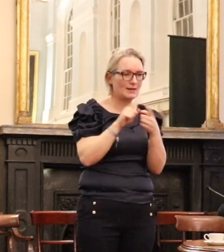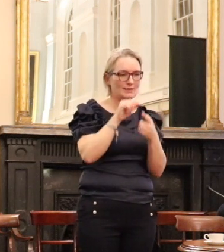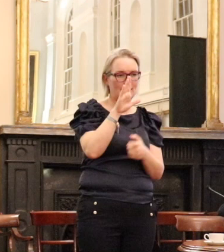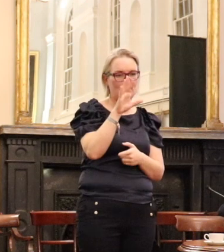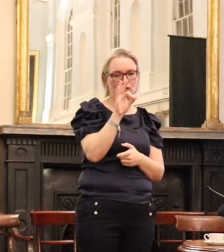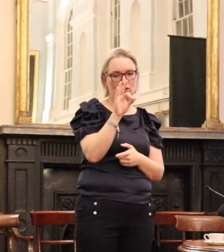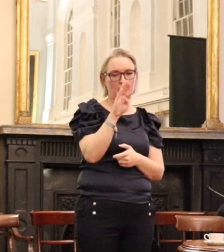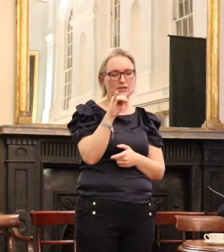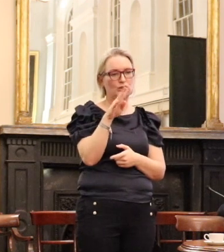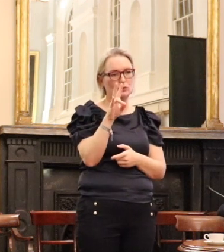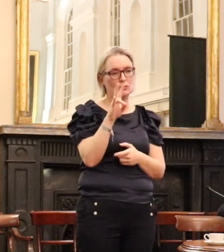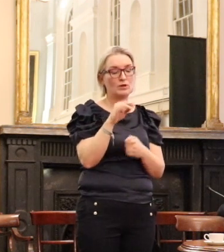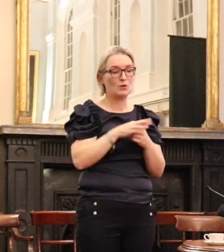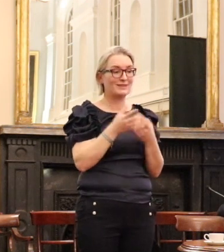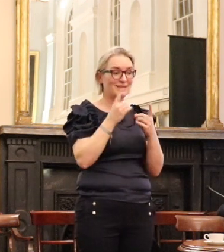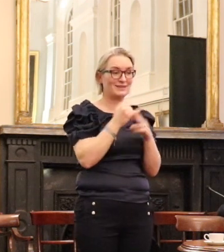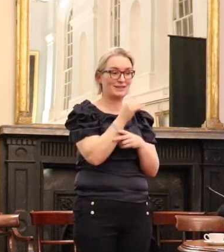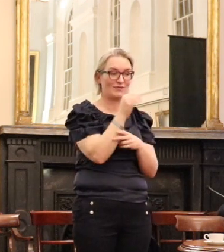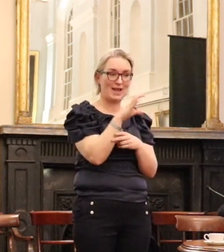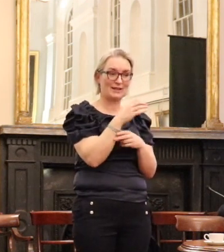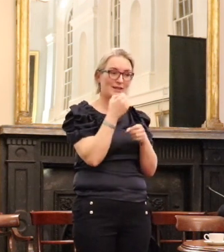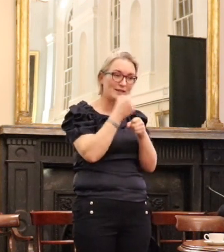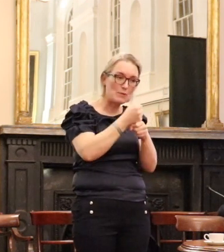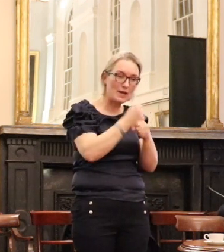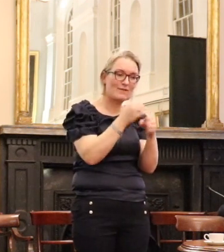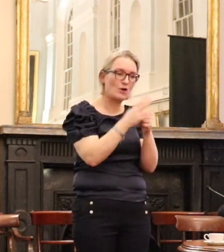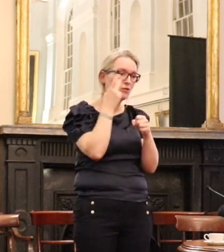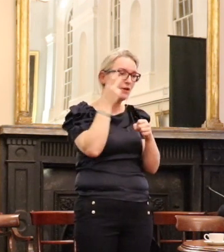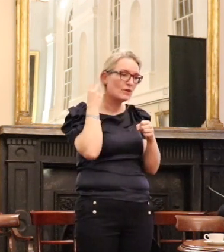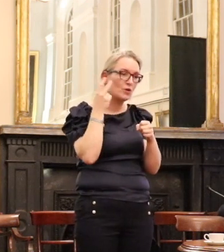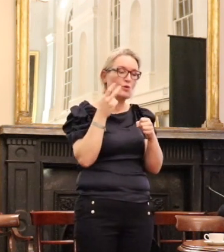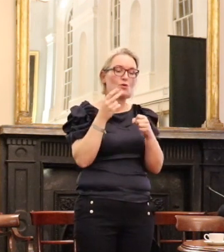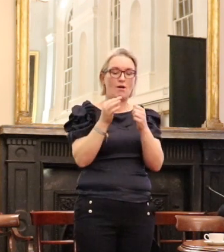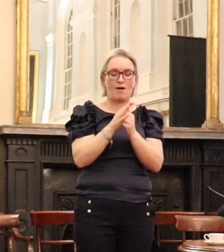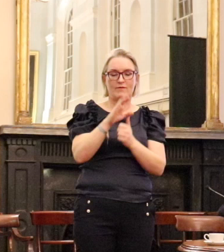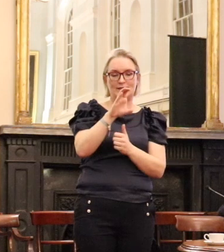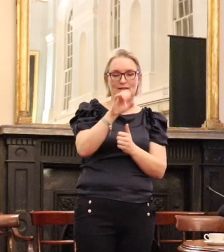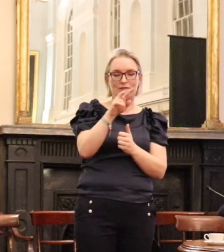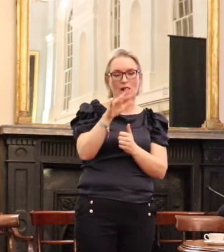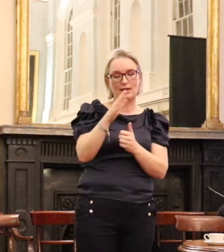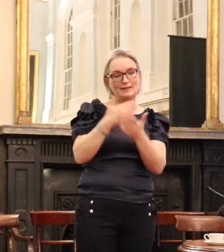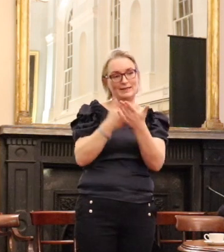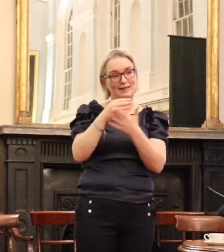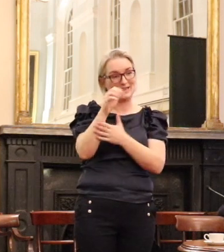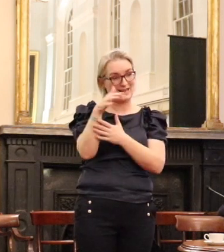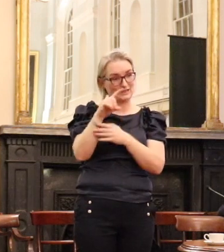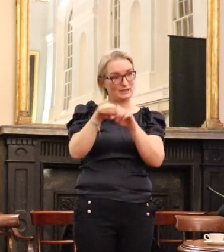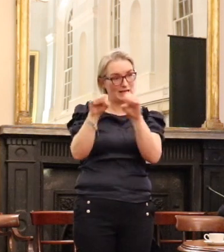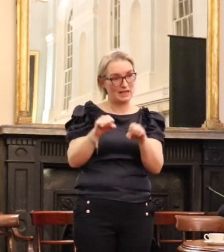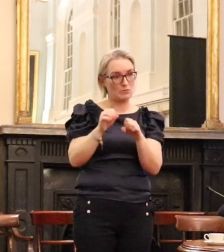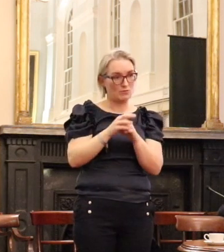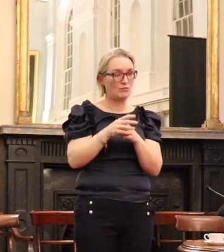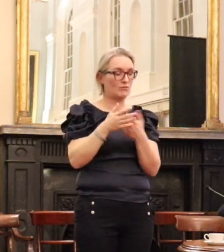We did for a long time campaign for review the civil legal aid scheme and ultimately the government appointed committee chaired by